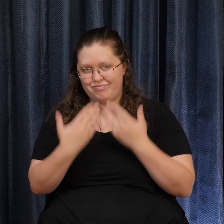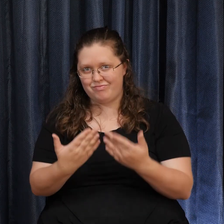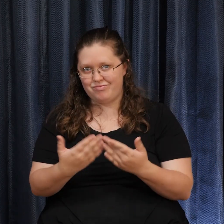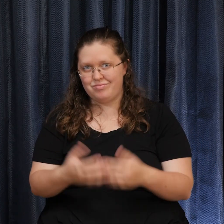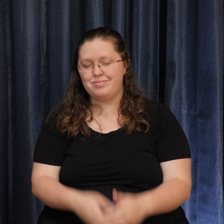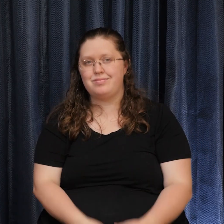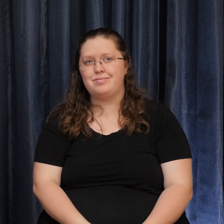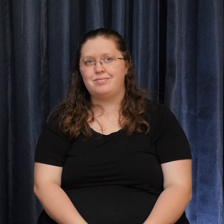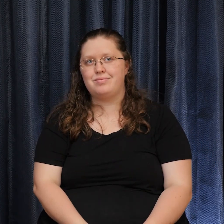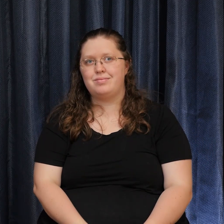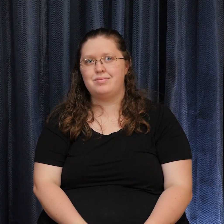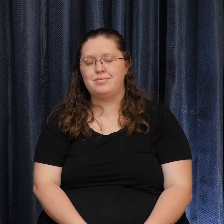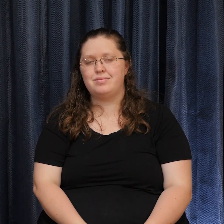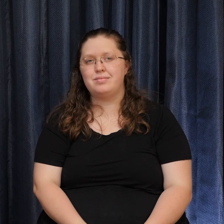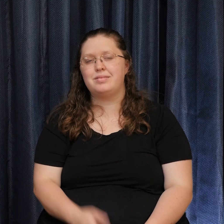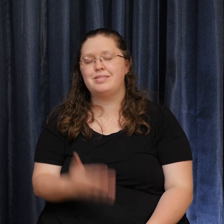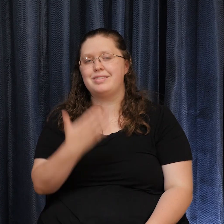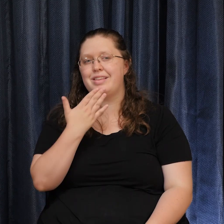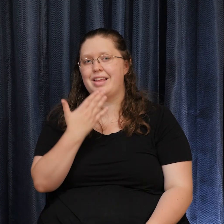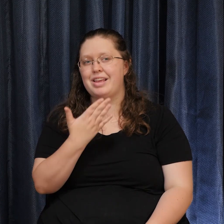Thank you And God bless you